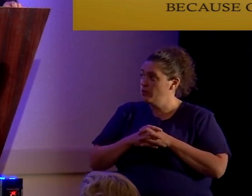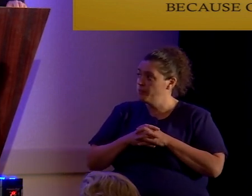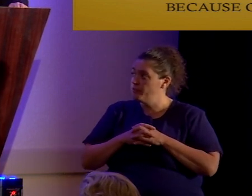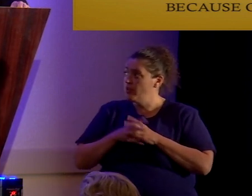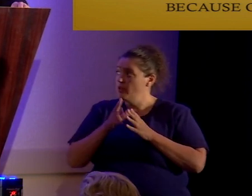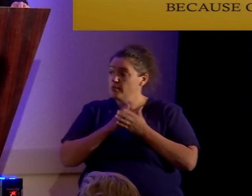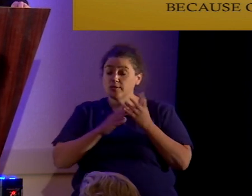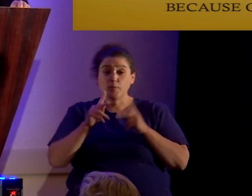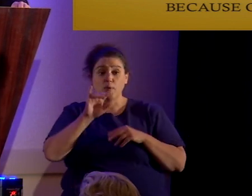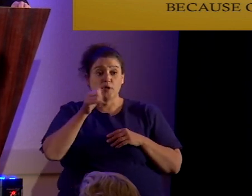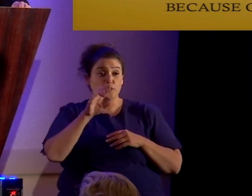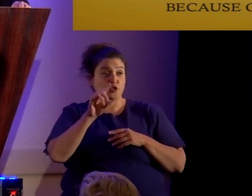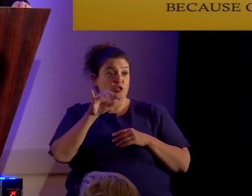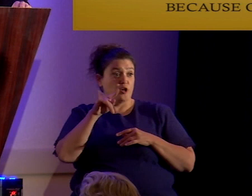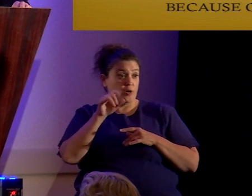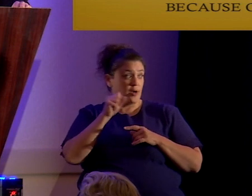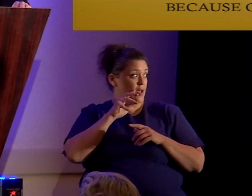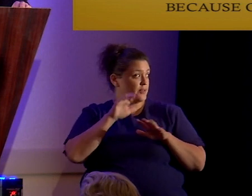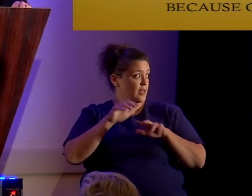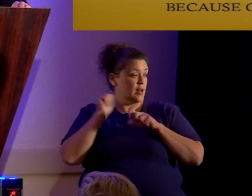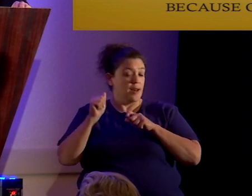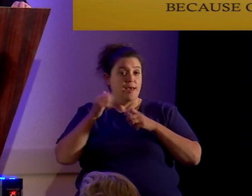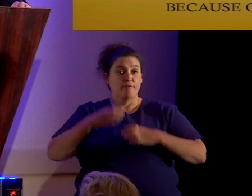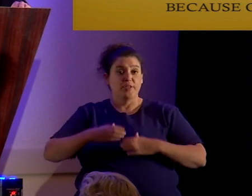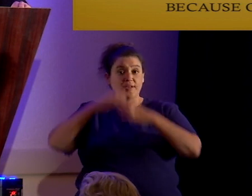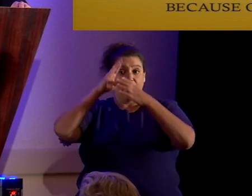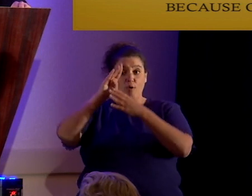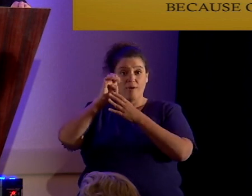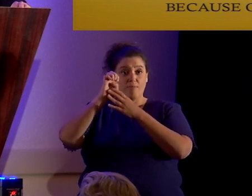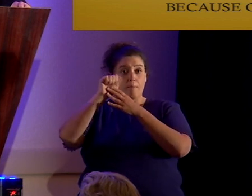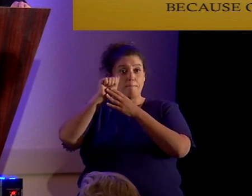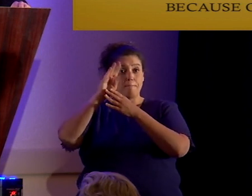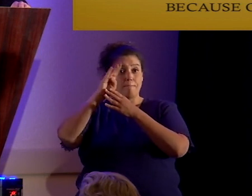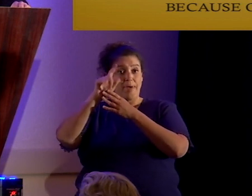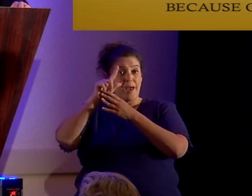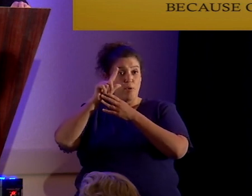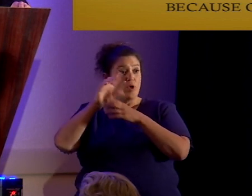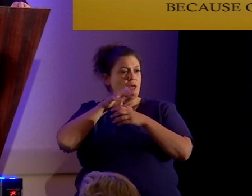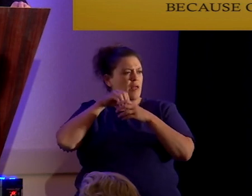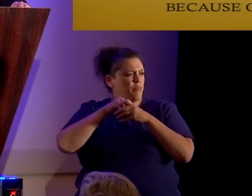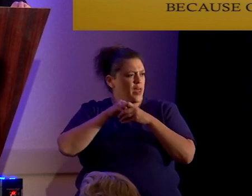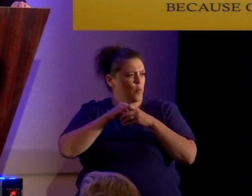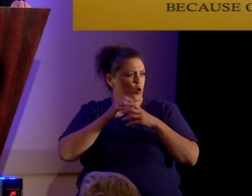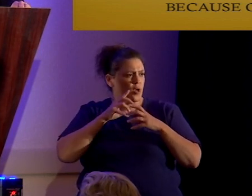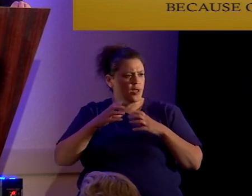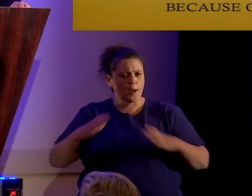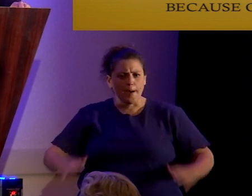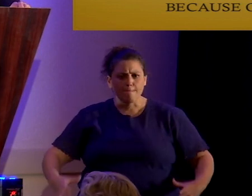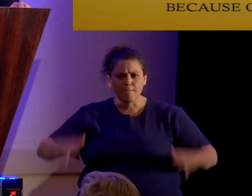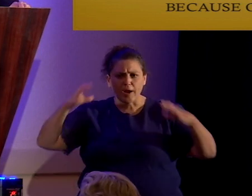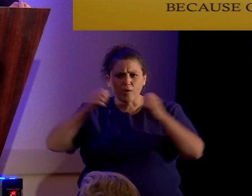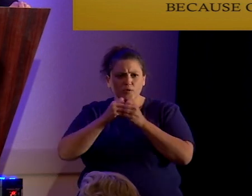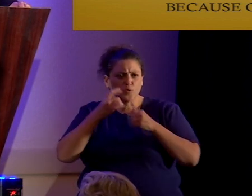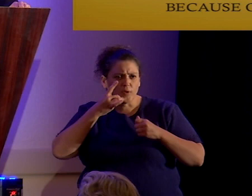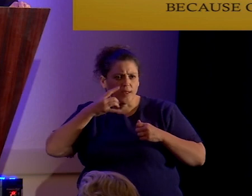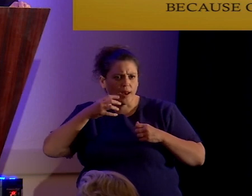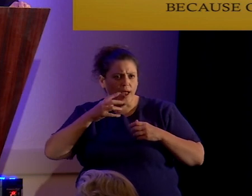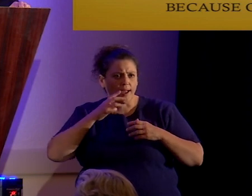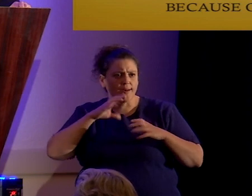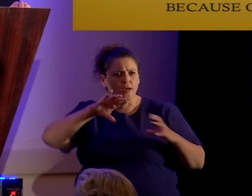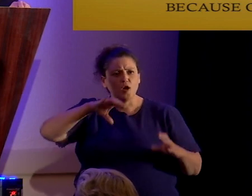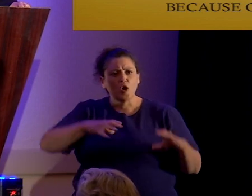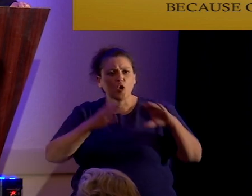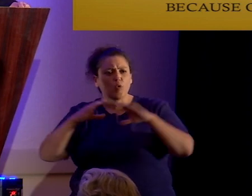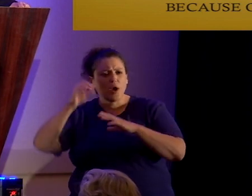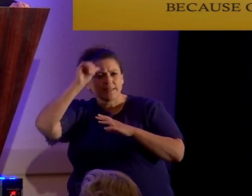Jaredites, fled from the Tower of Babel and floated in lighted barrels across the Pacific Ocean, actually across the